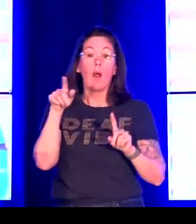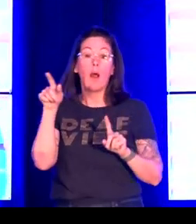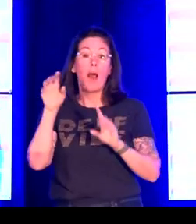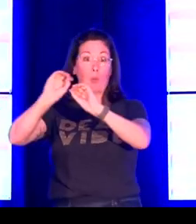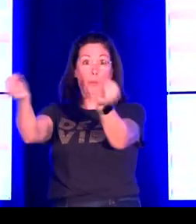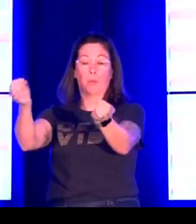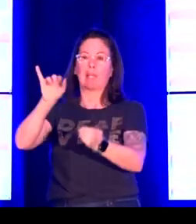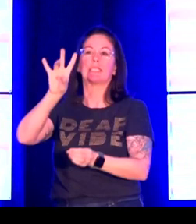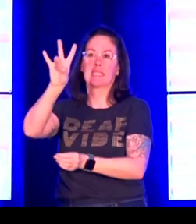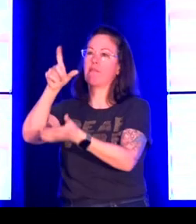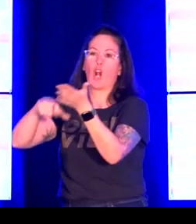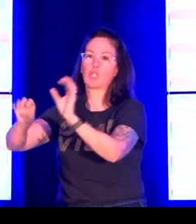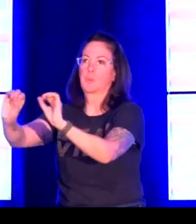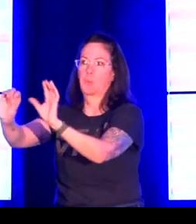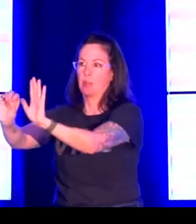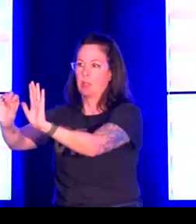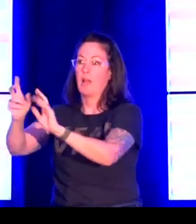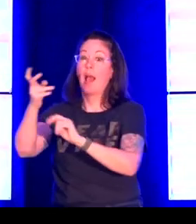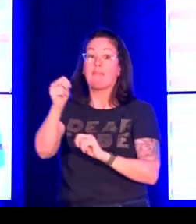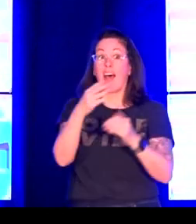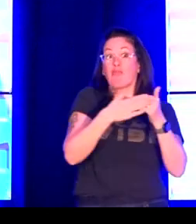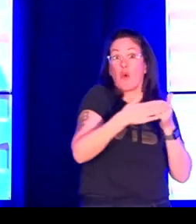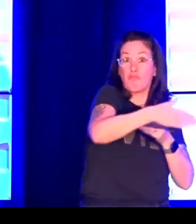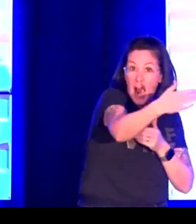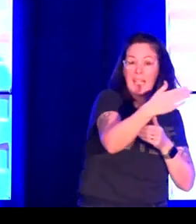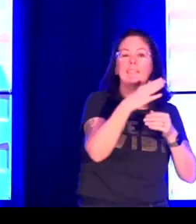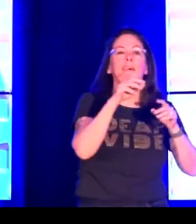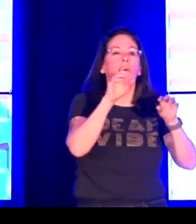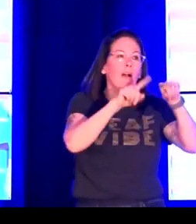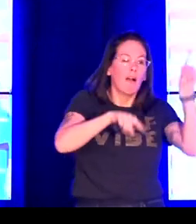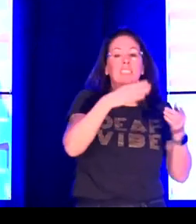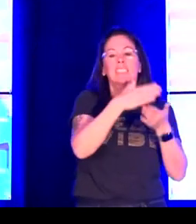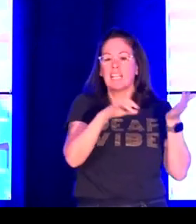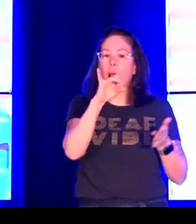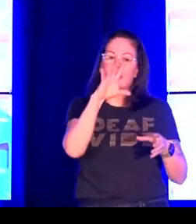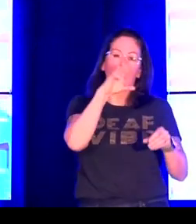So this isn't really a total. This was just a count of all the articles.